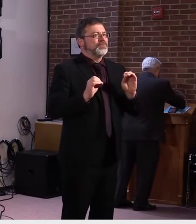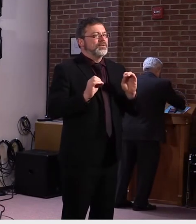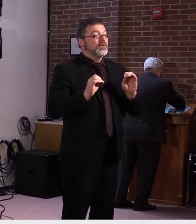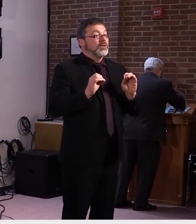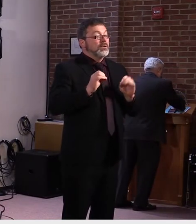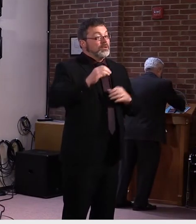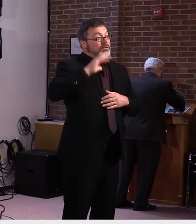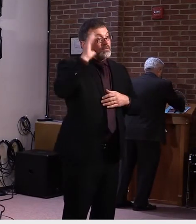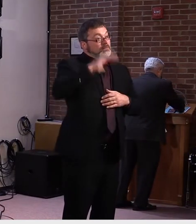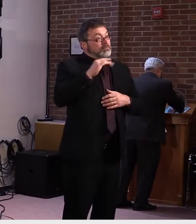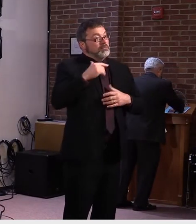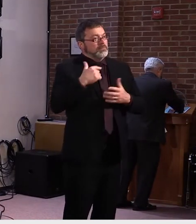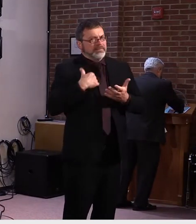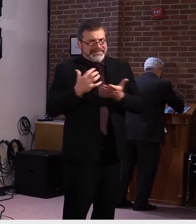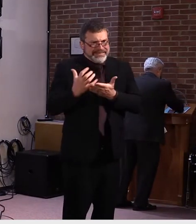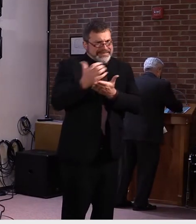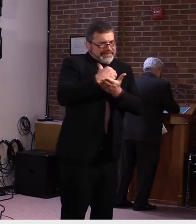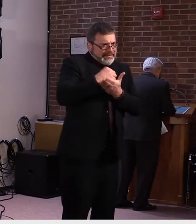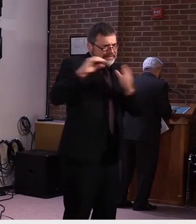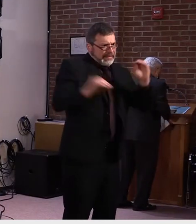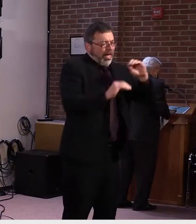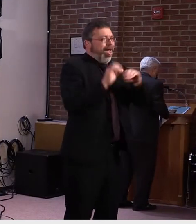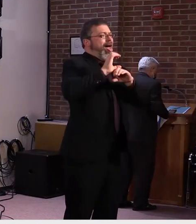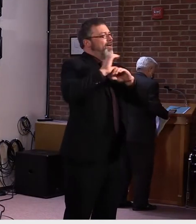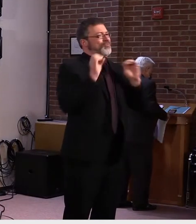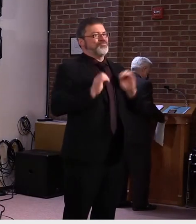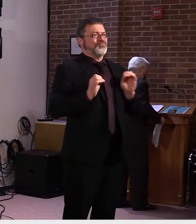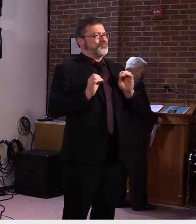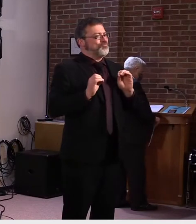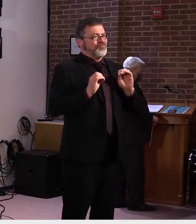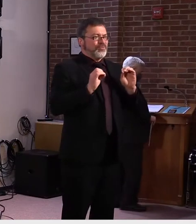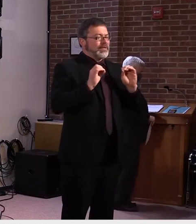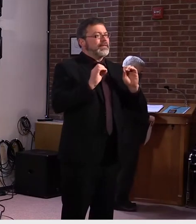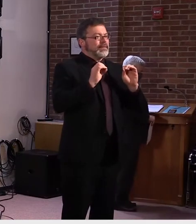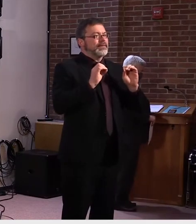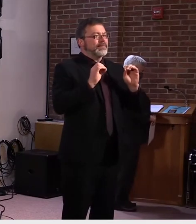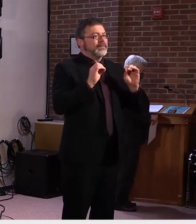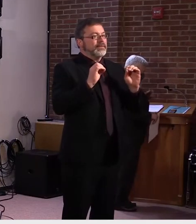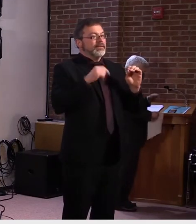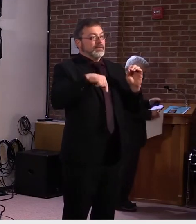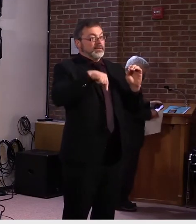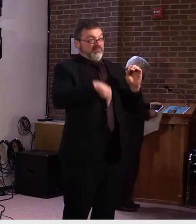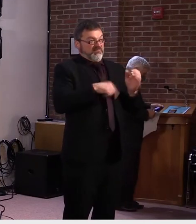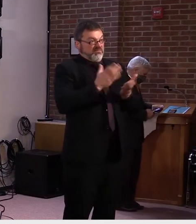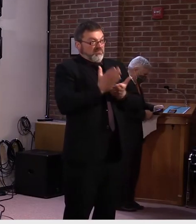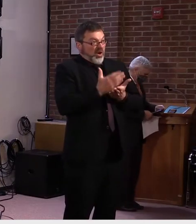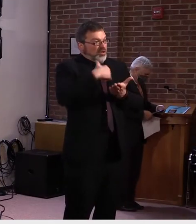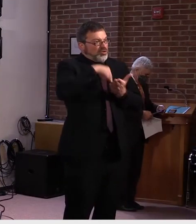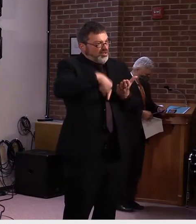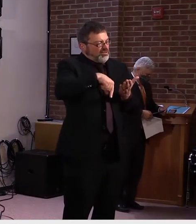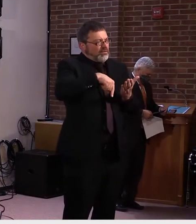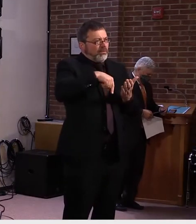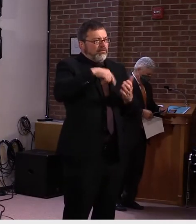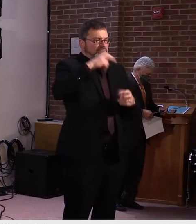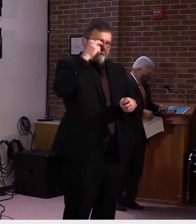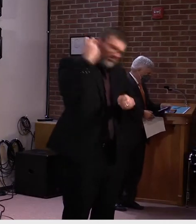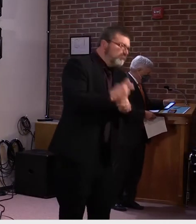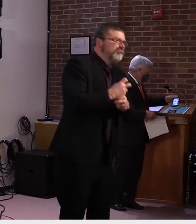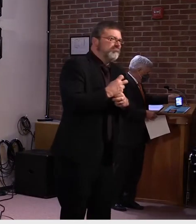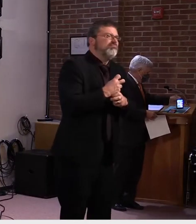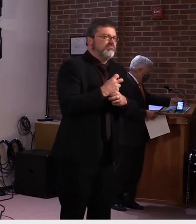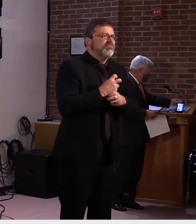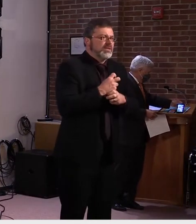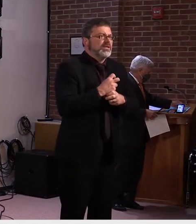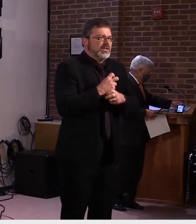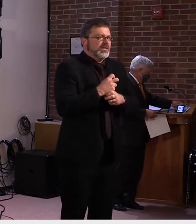Building a budget in this environment has been easy, and I appreciate all the work by my cabinet and their teams this summer. It was a bit